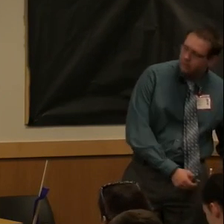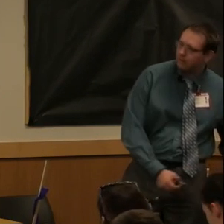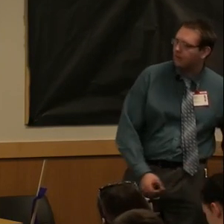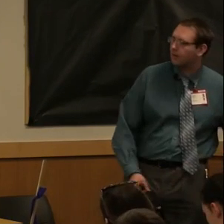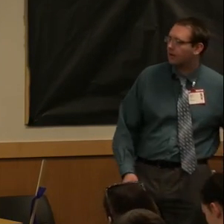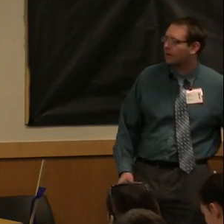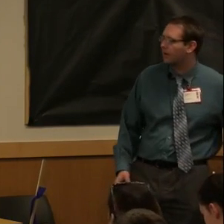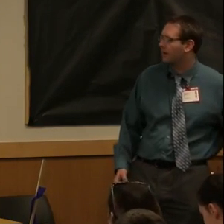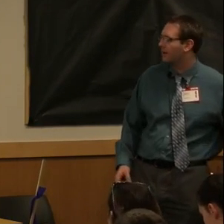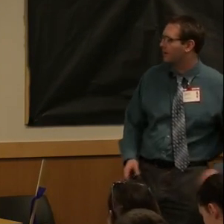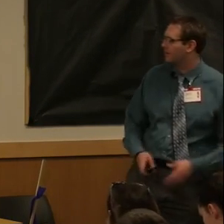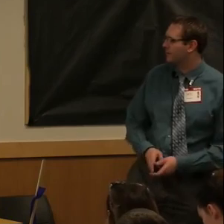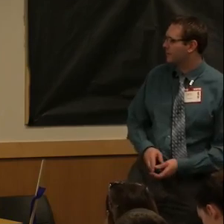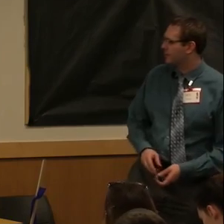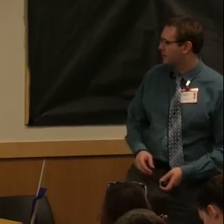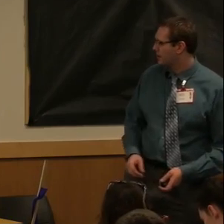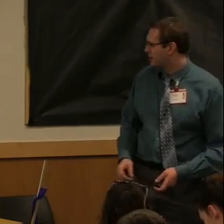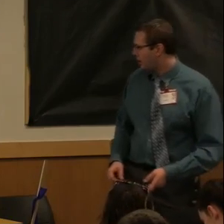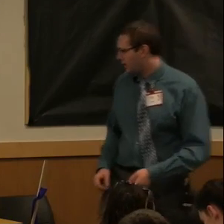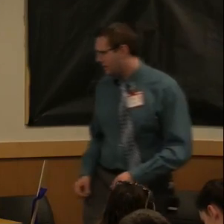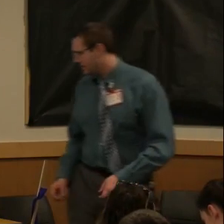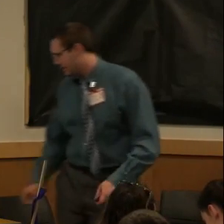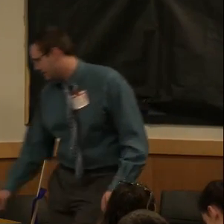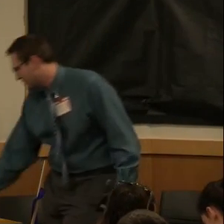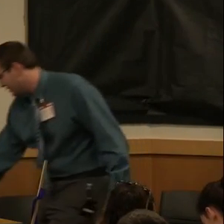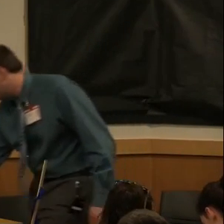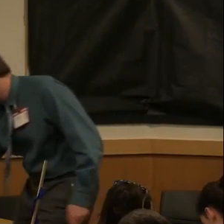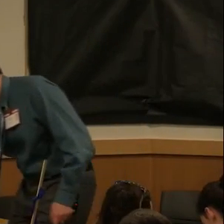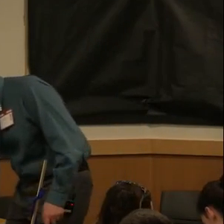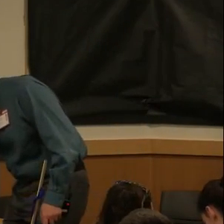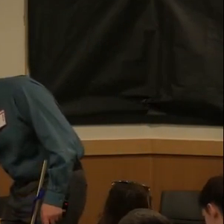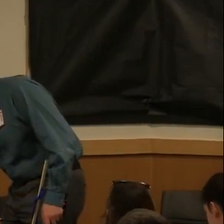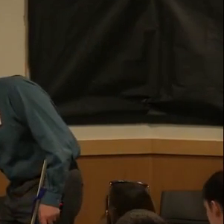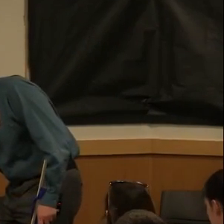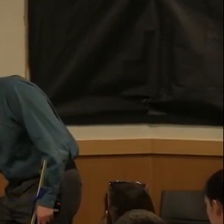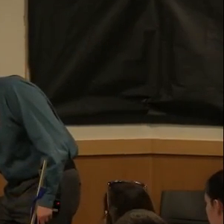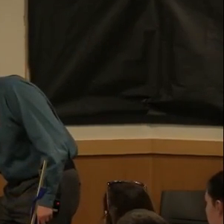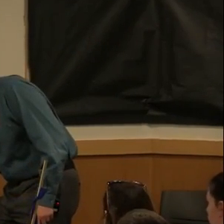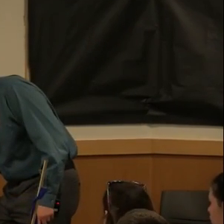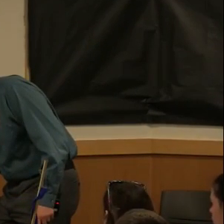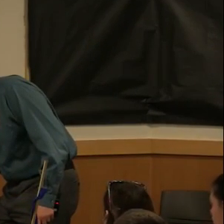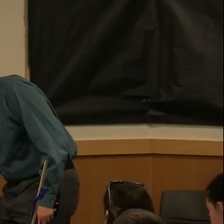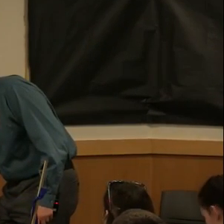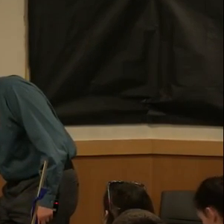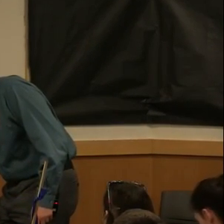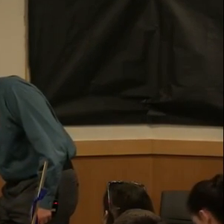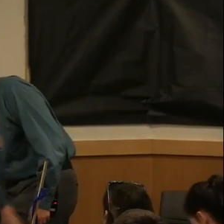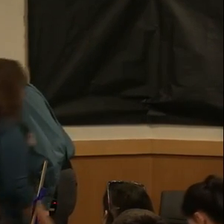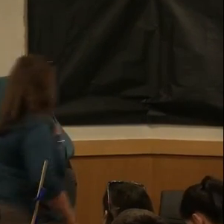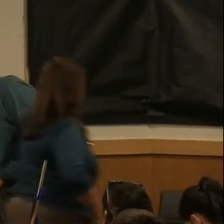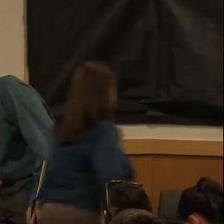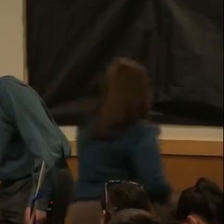I'll start interpreting for you, and then you might have somebody show up. Okay, sounds good. They want to use the black background.